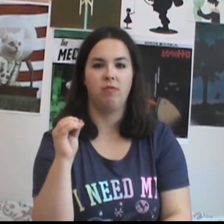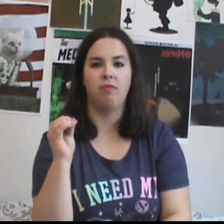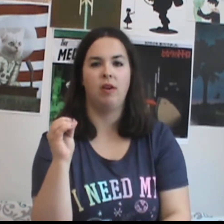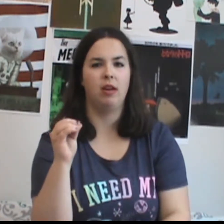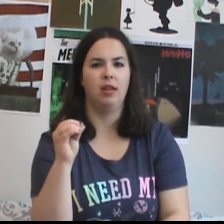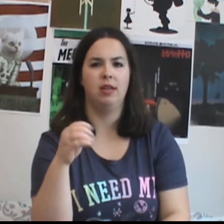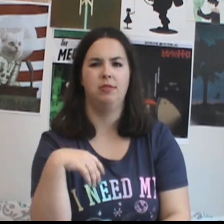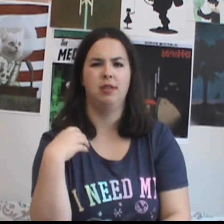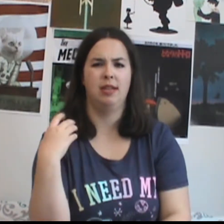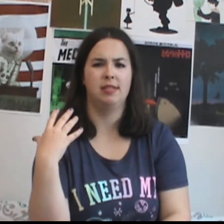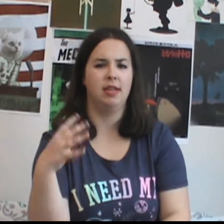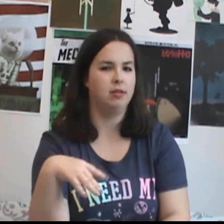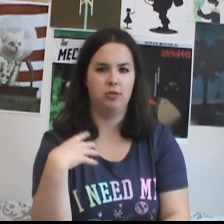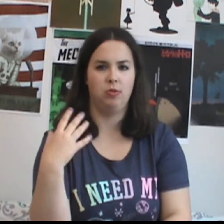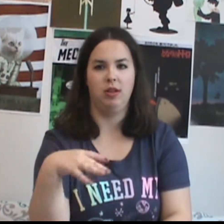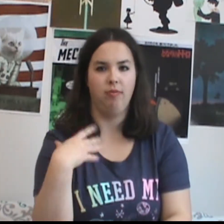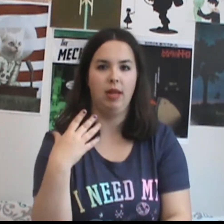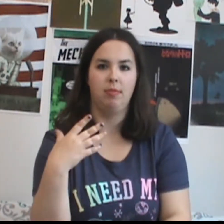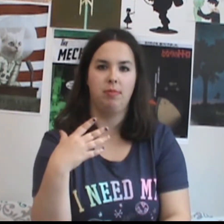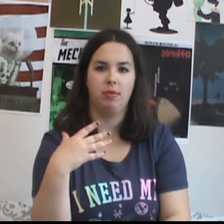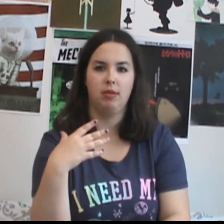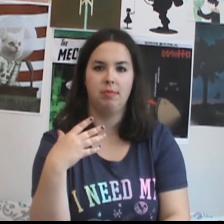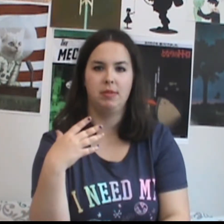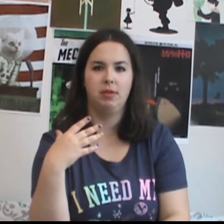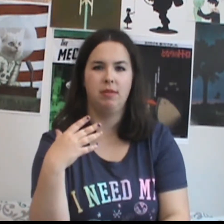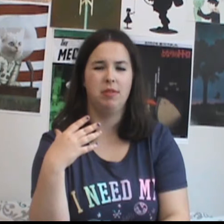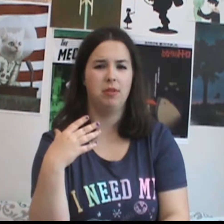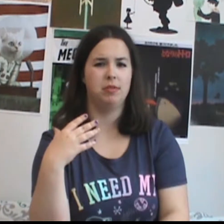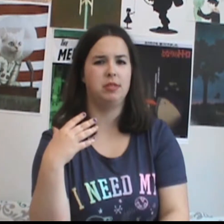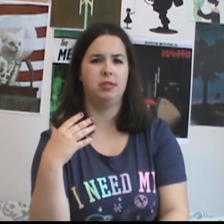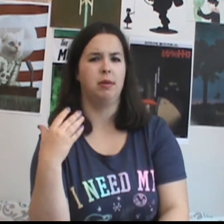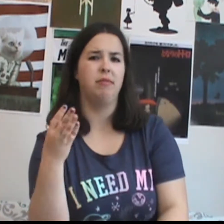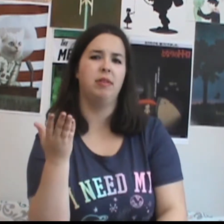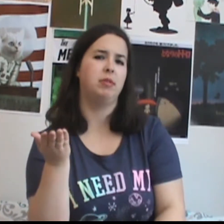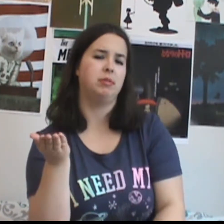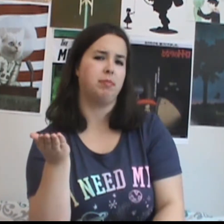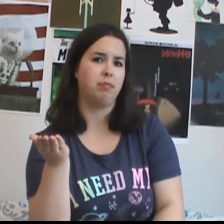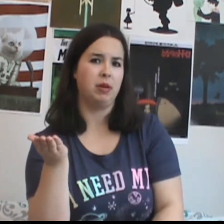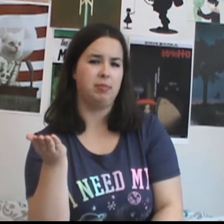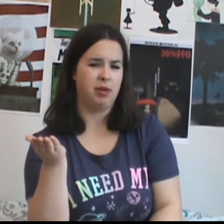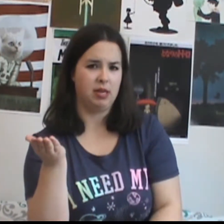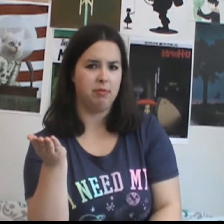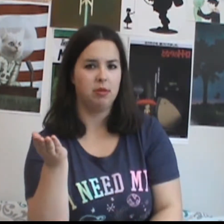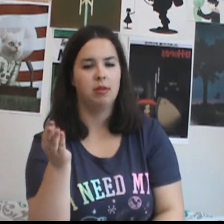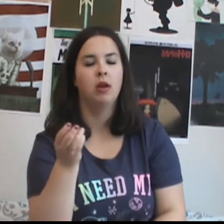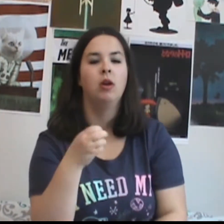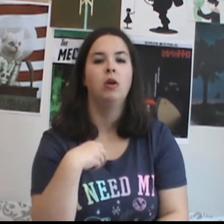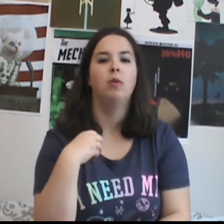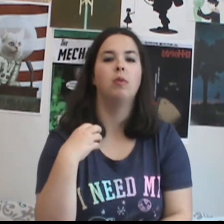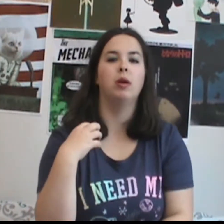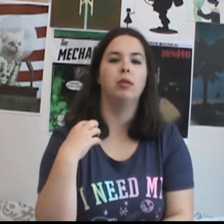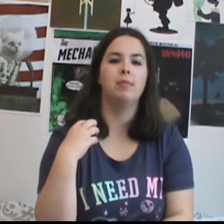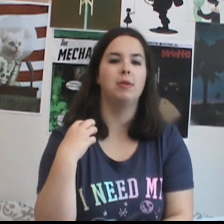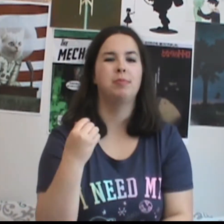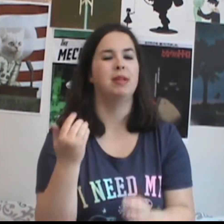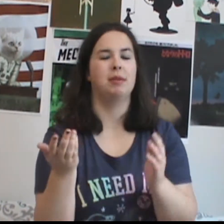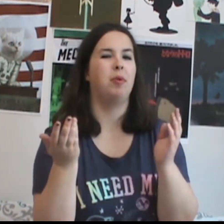fun and interesting to see how the story developed throughout the episode, even though some of it was pretty predictable. Where the most predictable